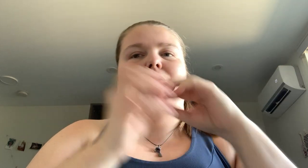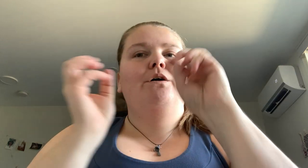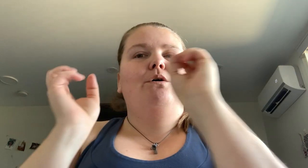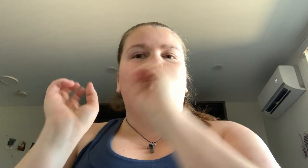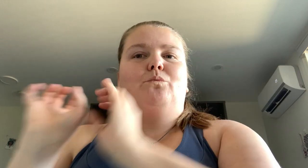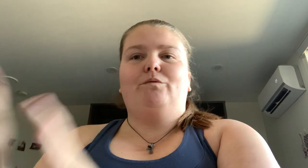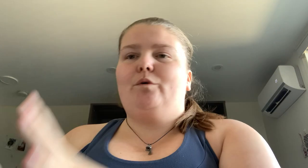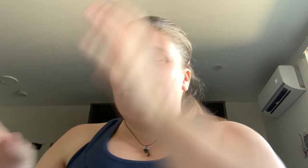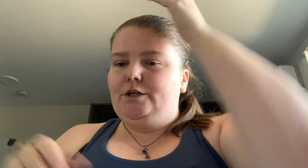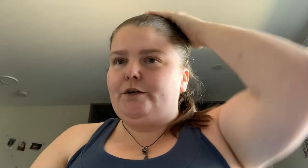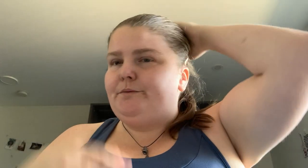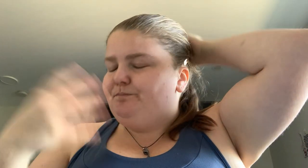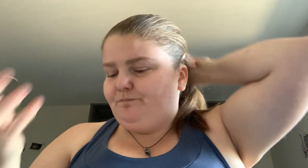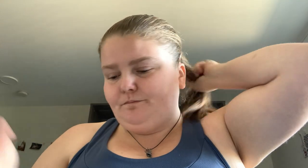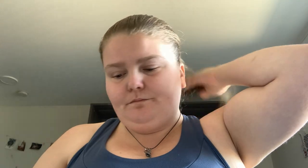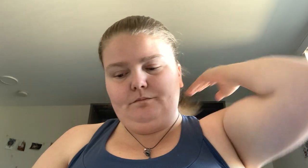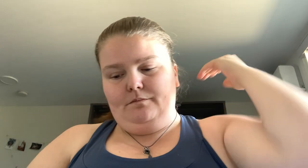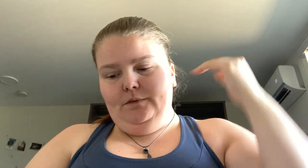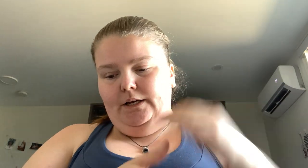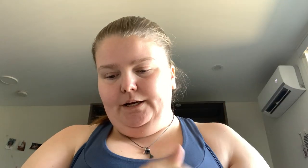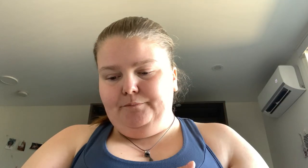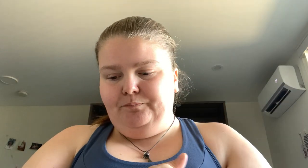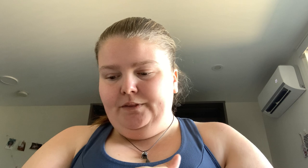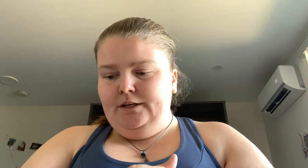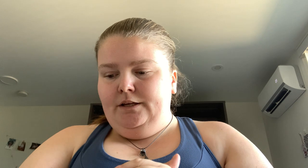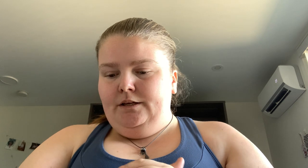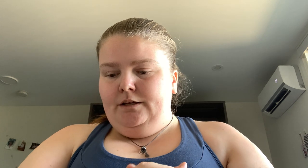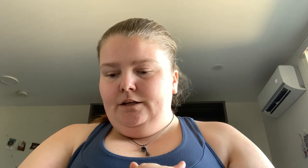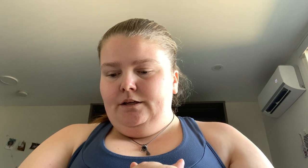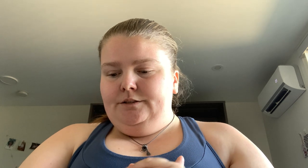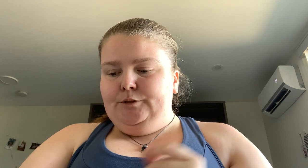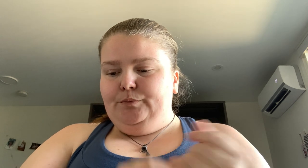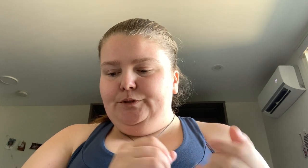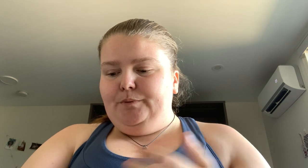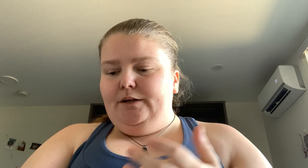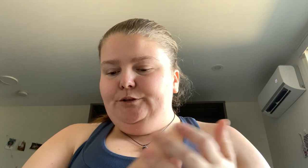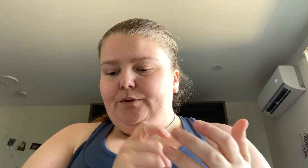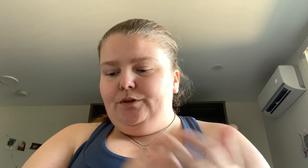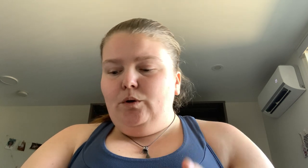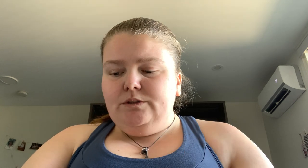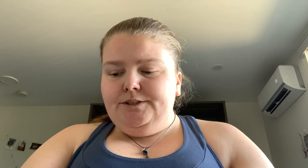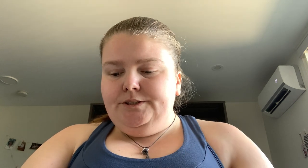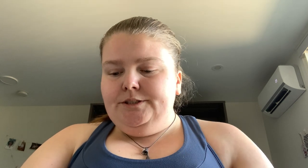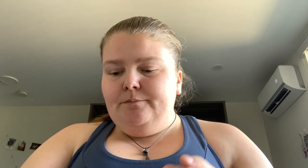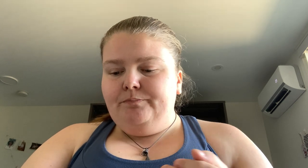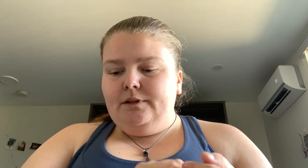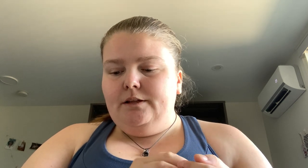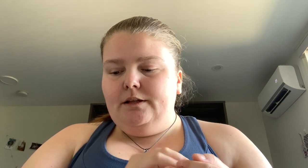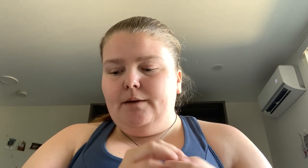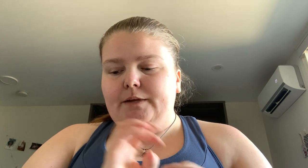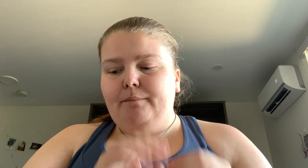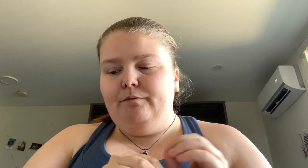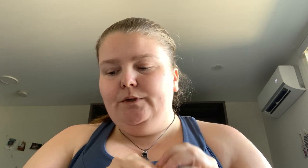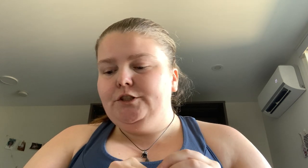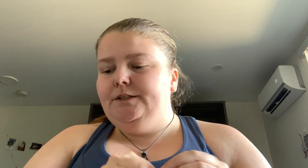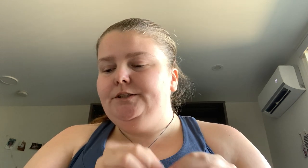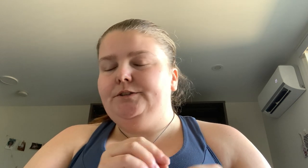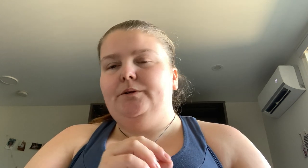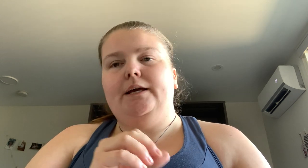one for winter um simple spells with notes um type of witches so like